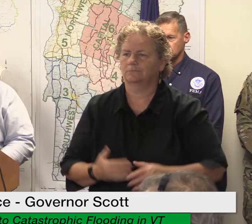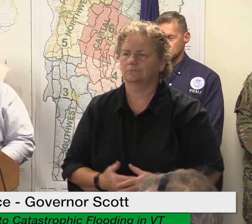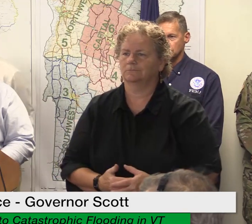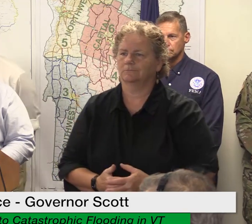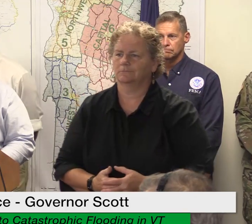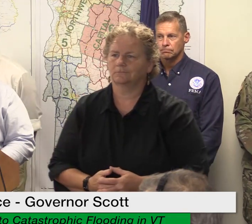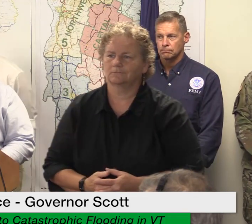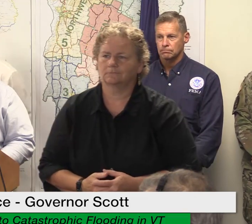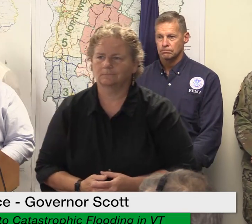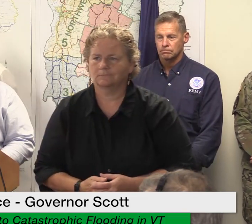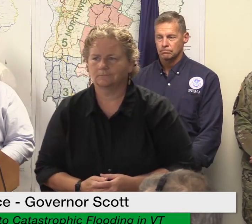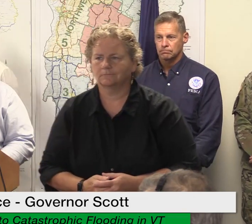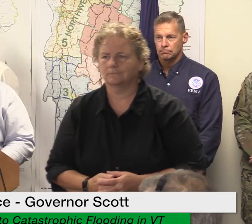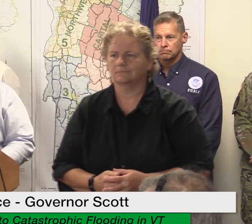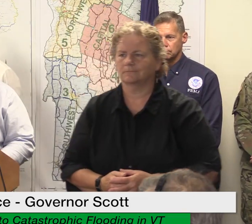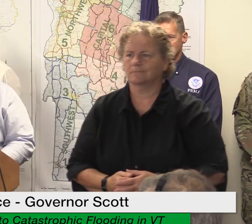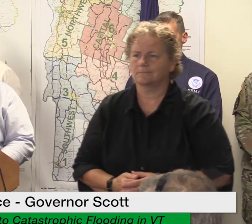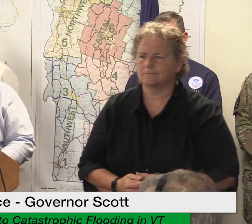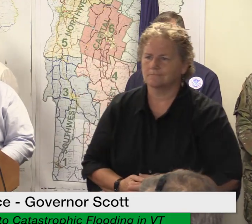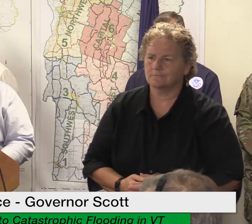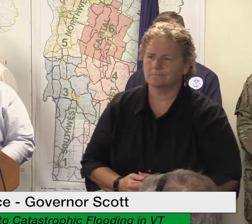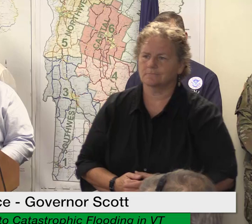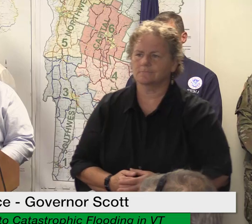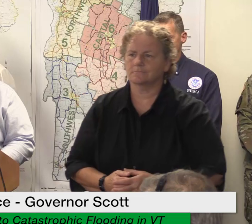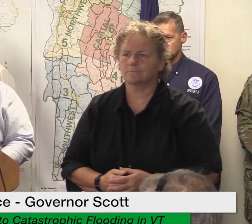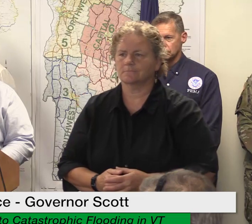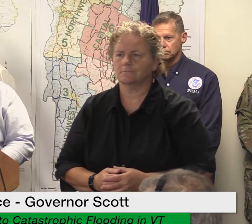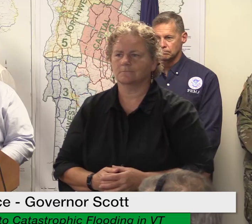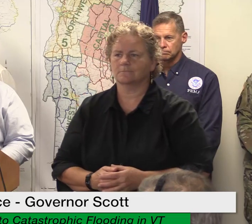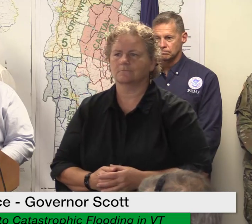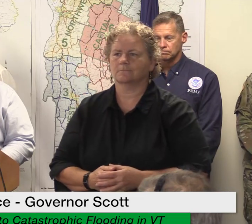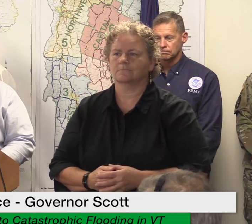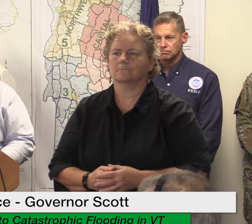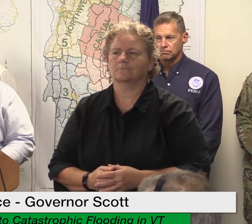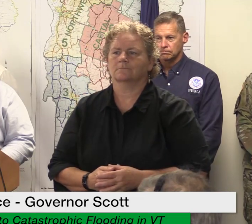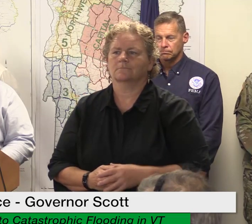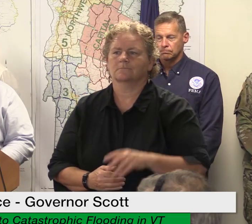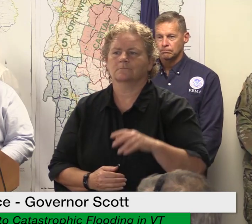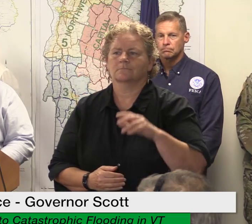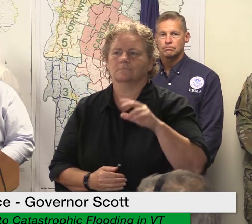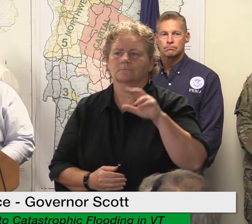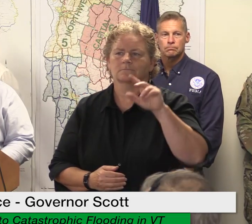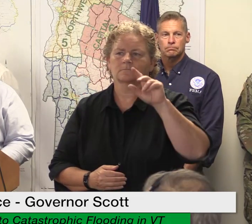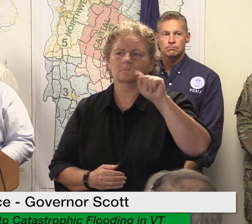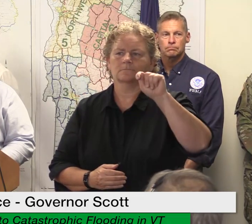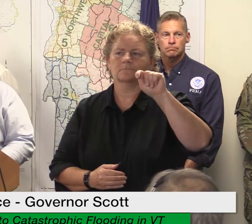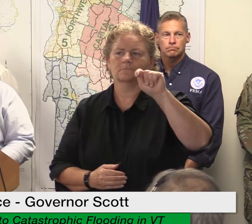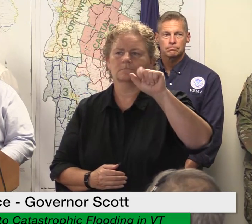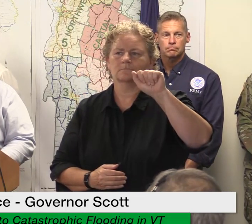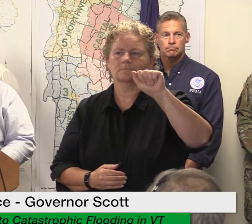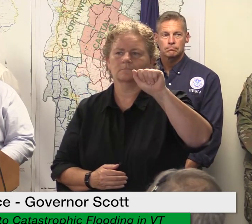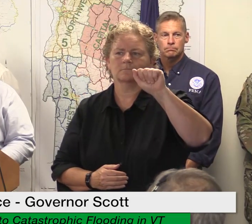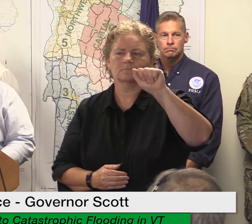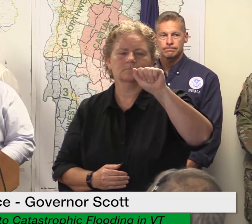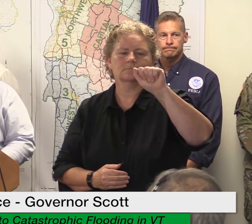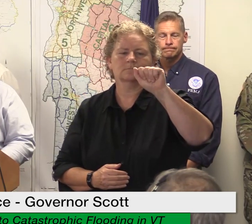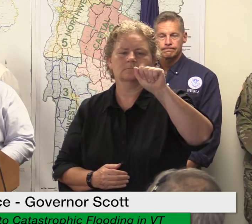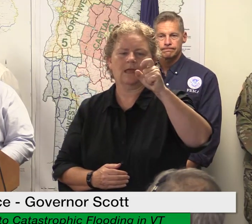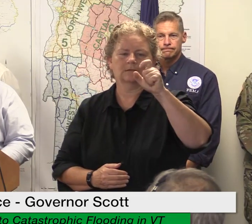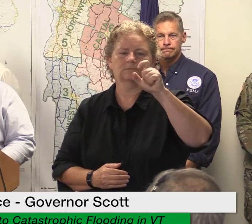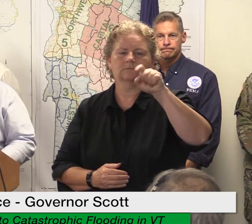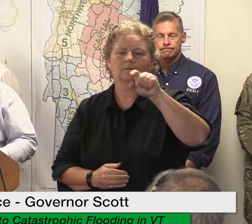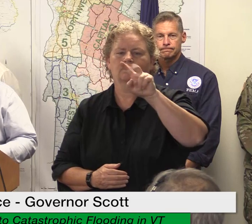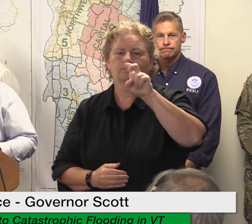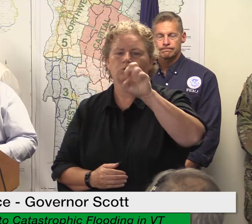flooding to visit our website at tax dot vermont dot gov forward slash flood which has a number of